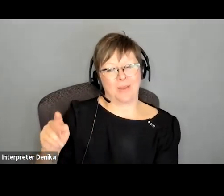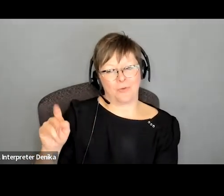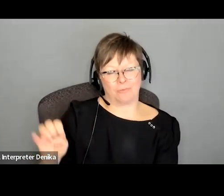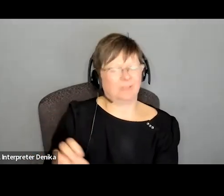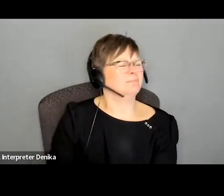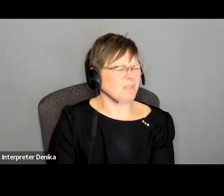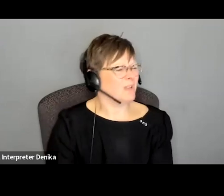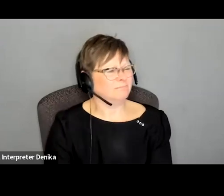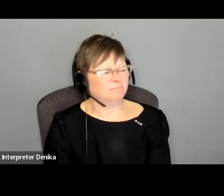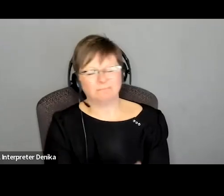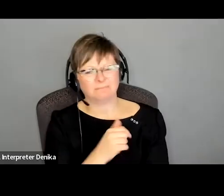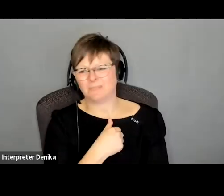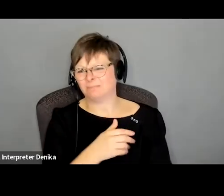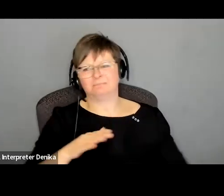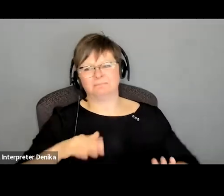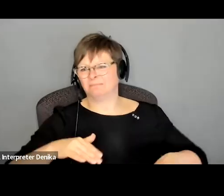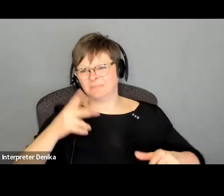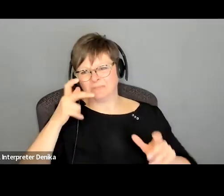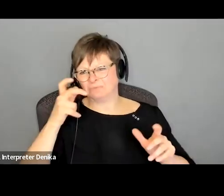at this point